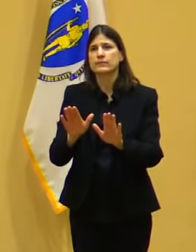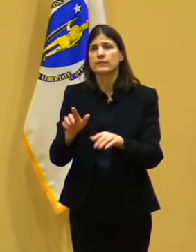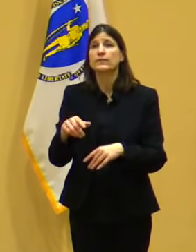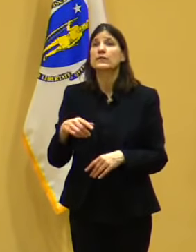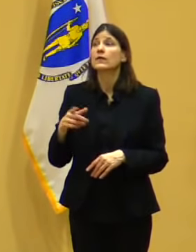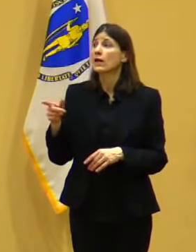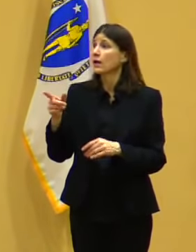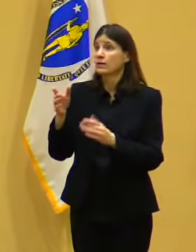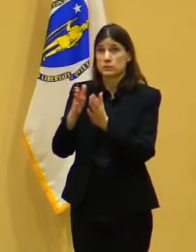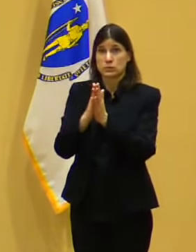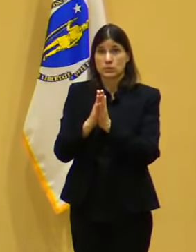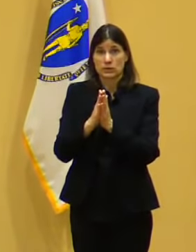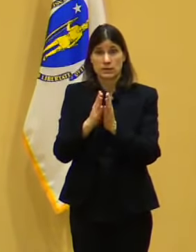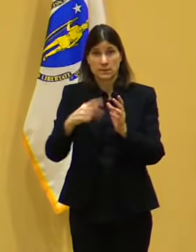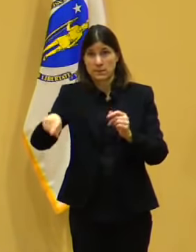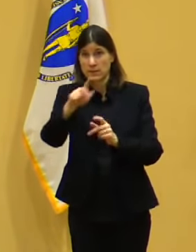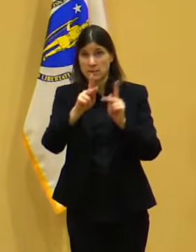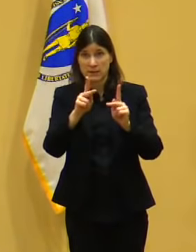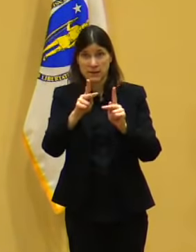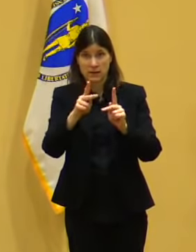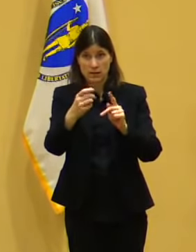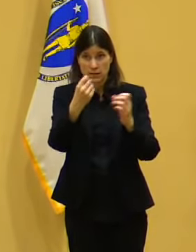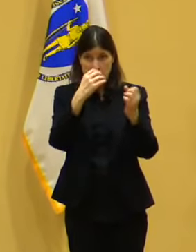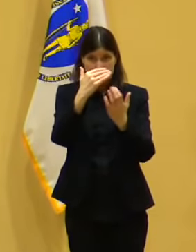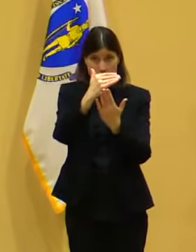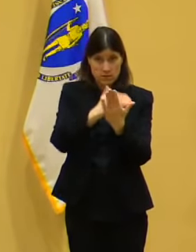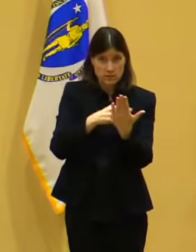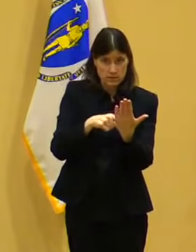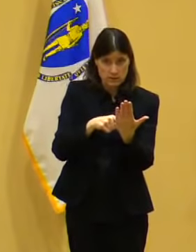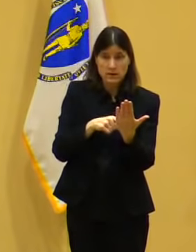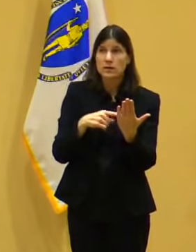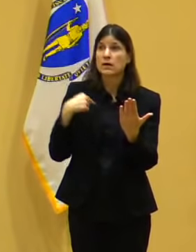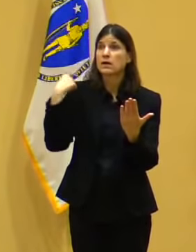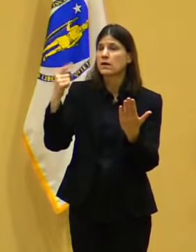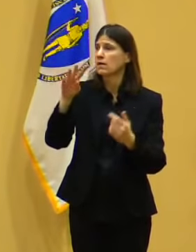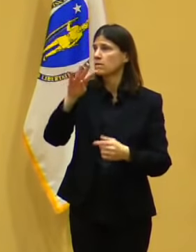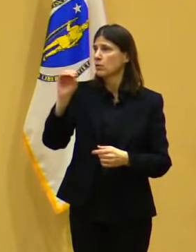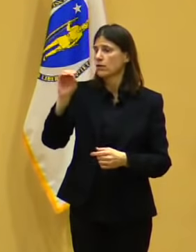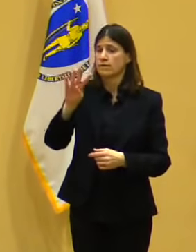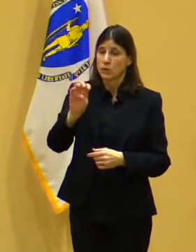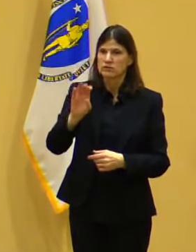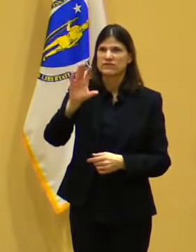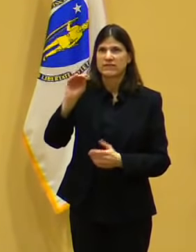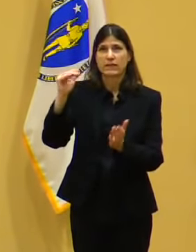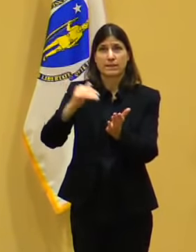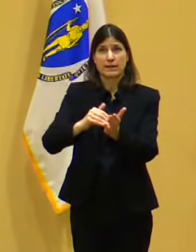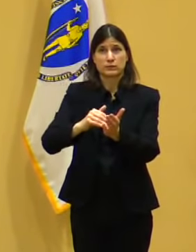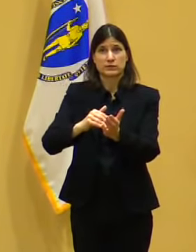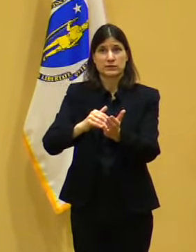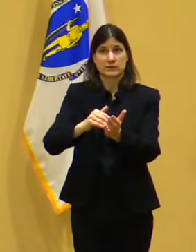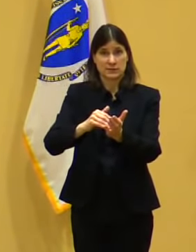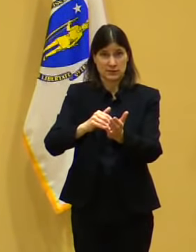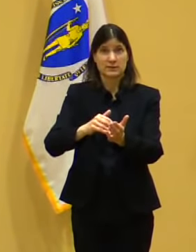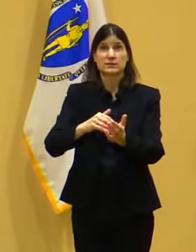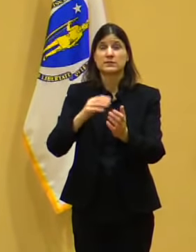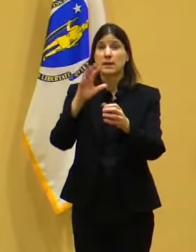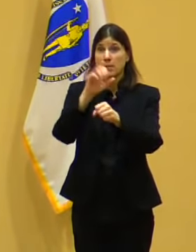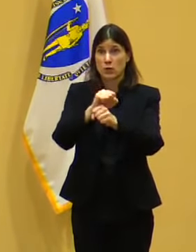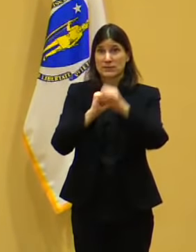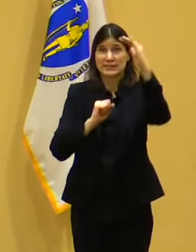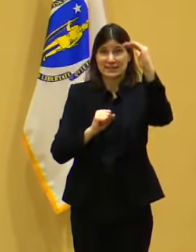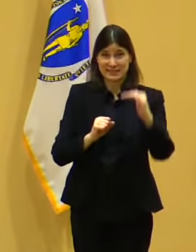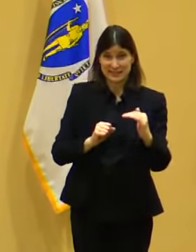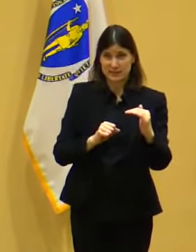first doses, and we had 103,000 first doses to distribute. Look, I would love to be able